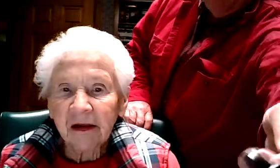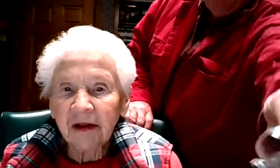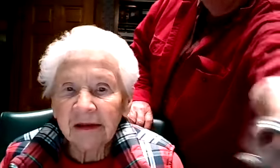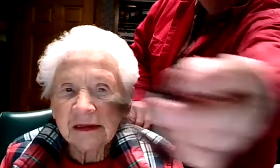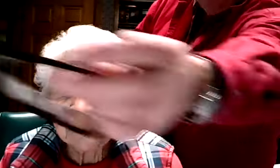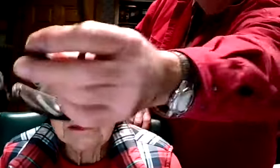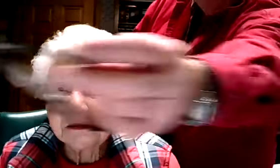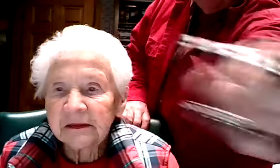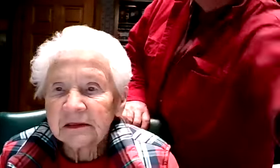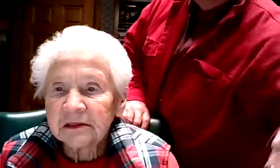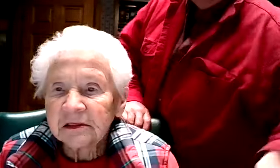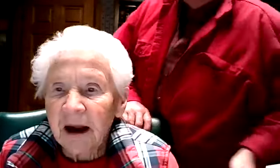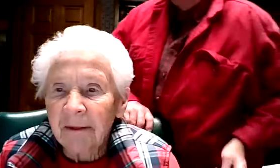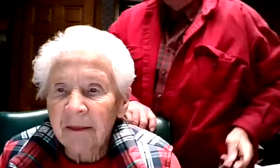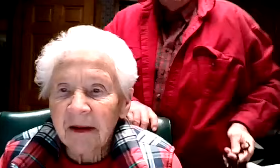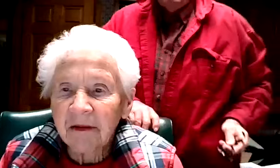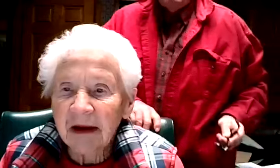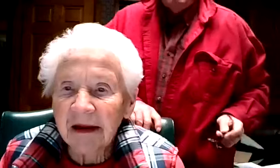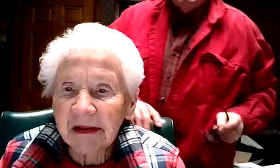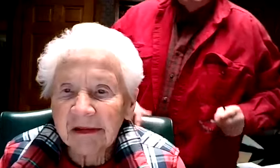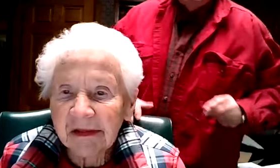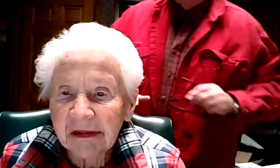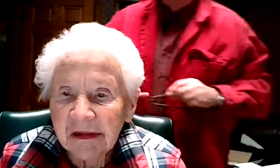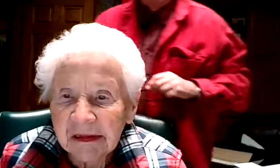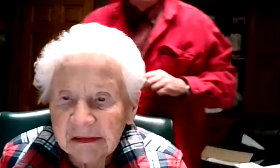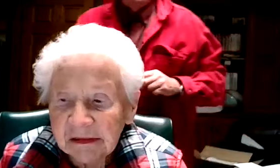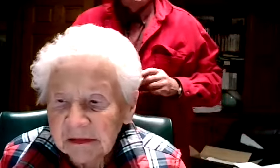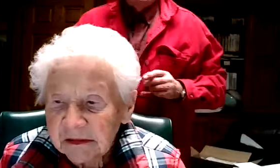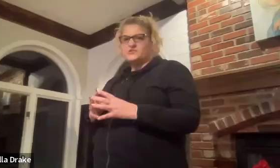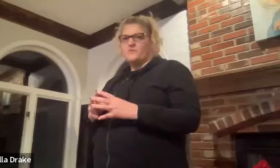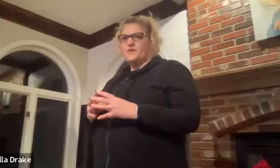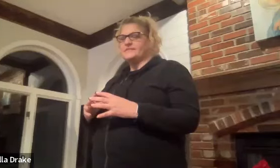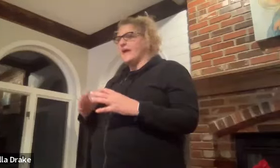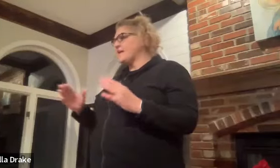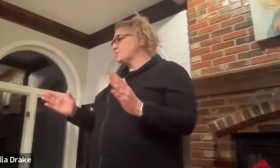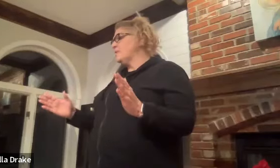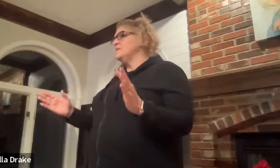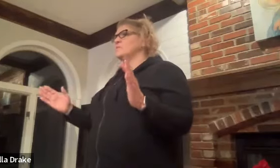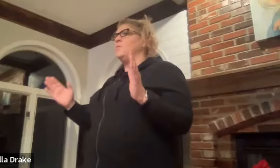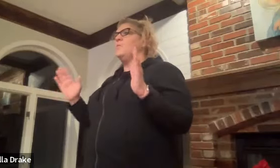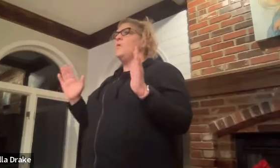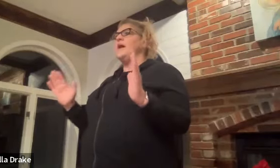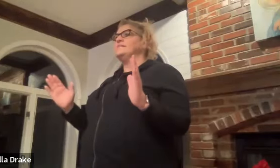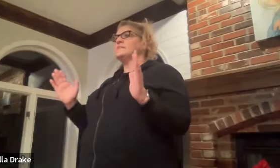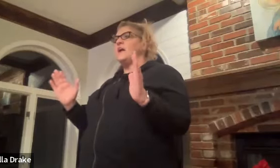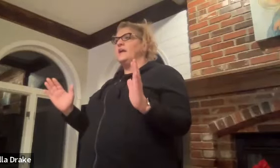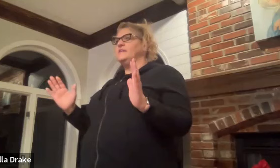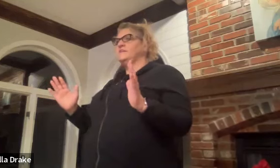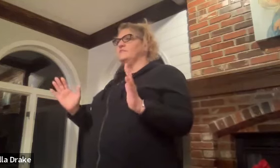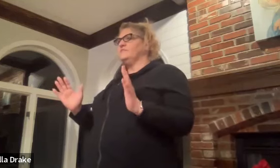that's who i was on zoom up there all right first question i wanted to ask was what kind of